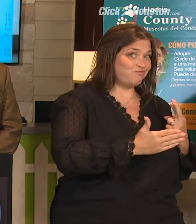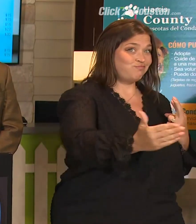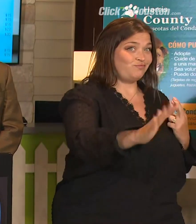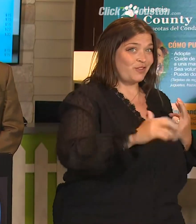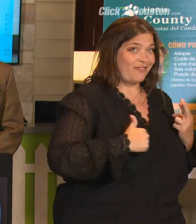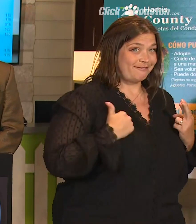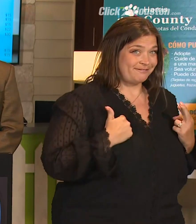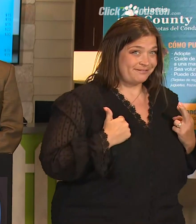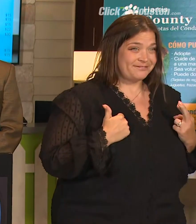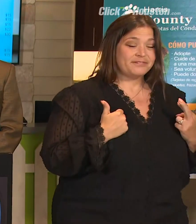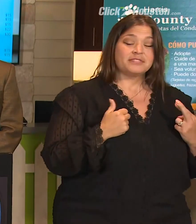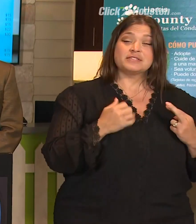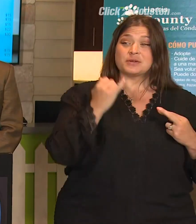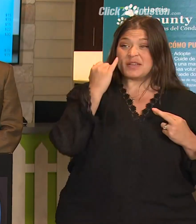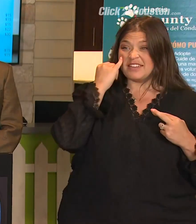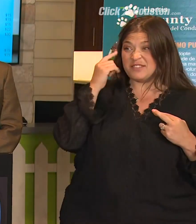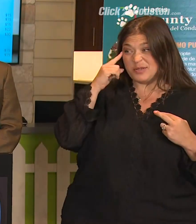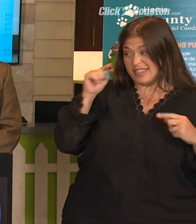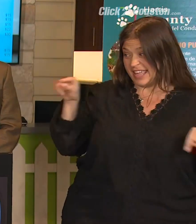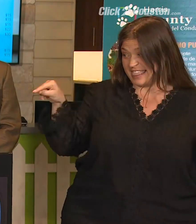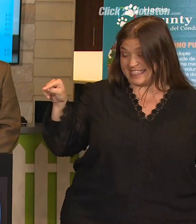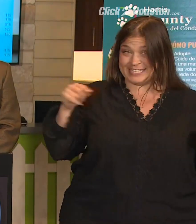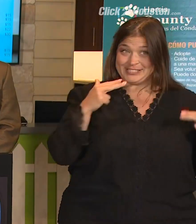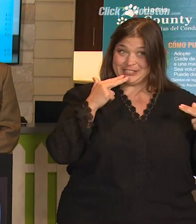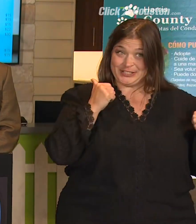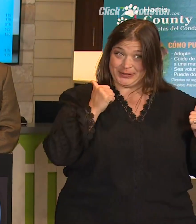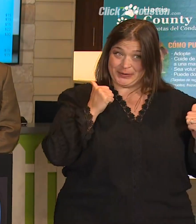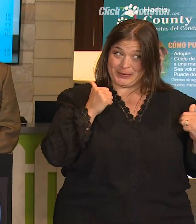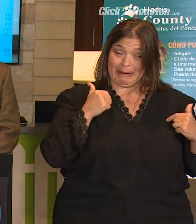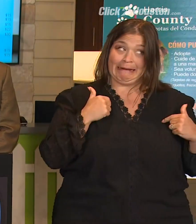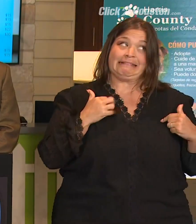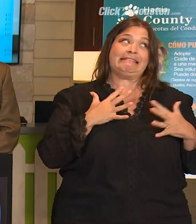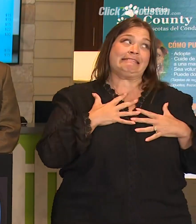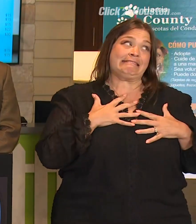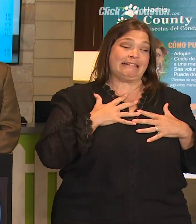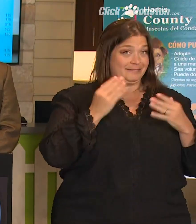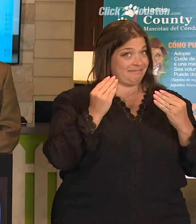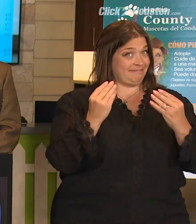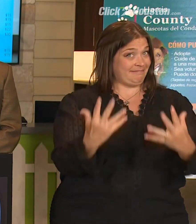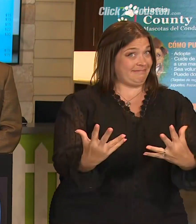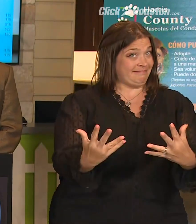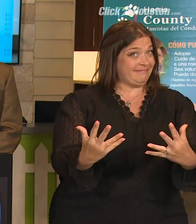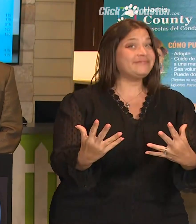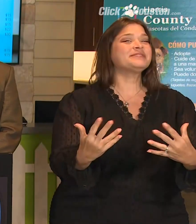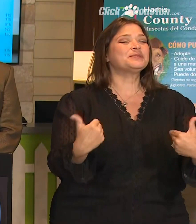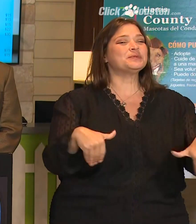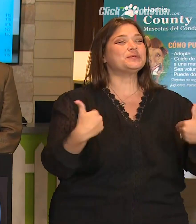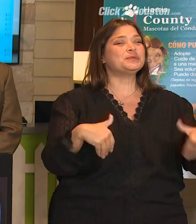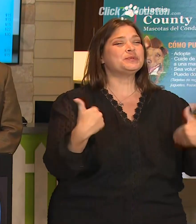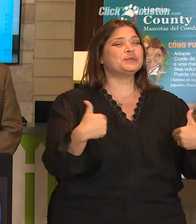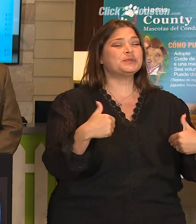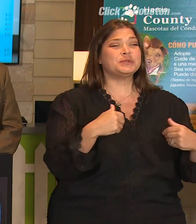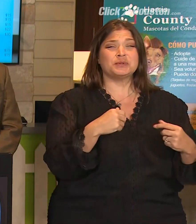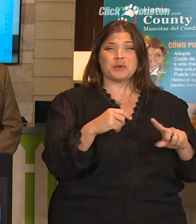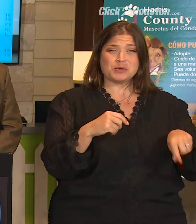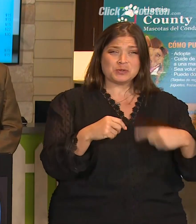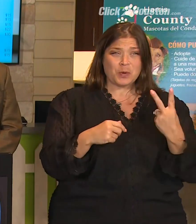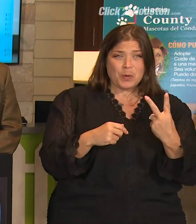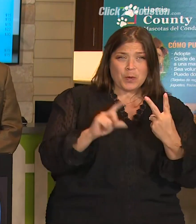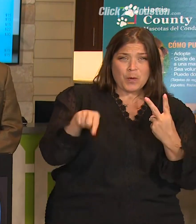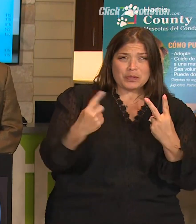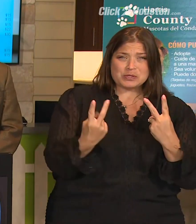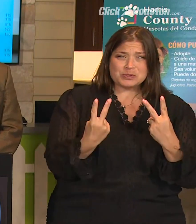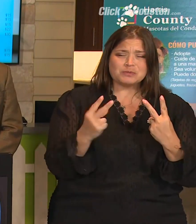these folks are as cute as I think they are, we're here to tell you there are so many more like them at our